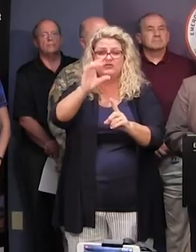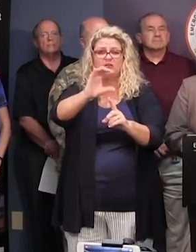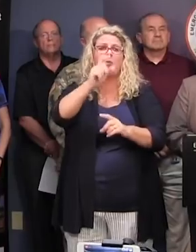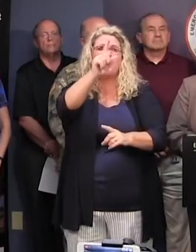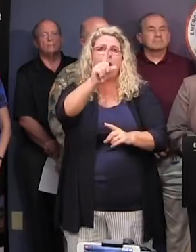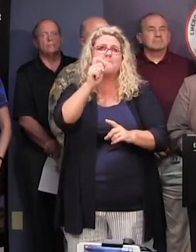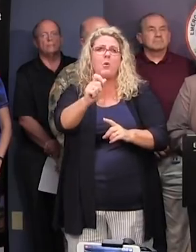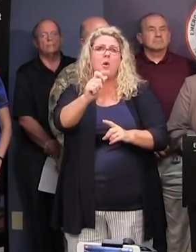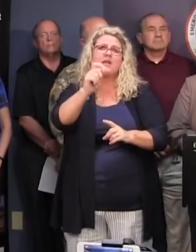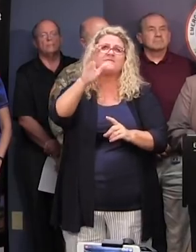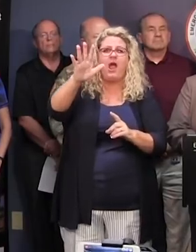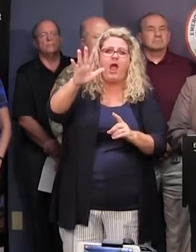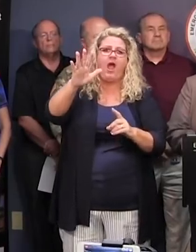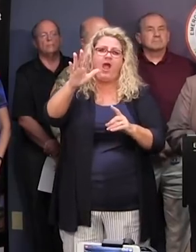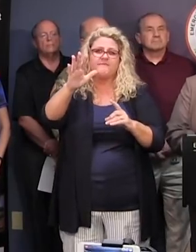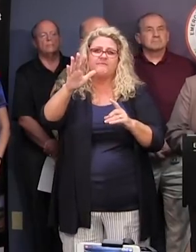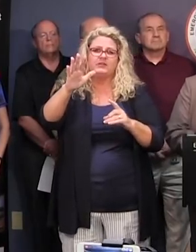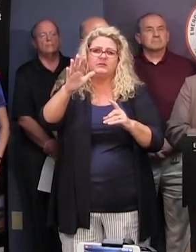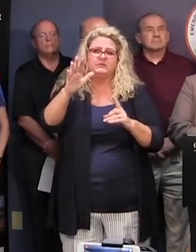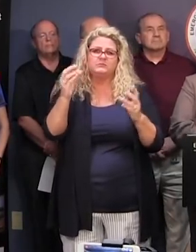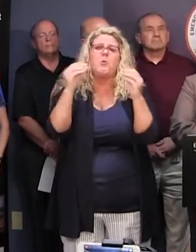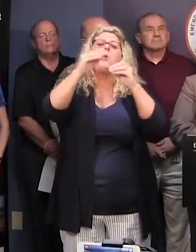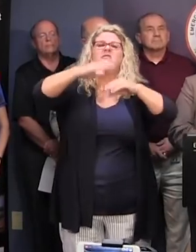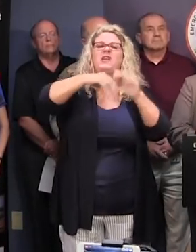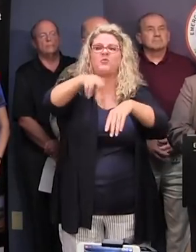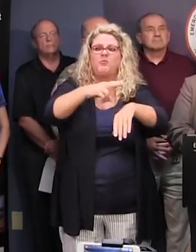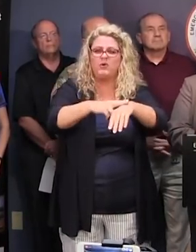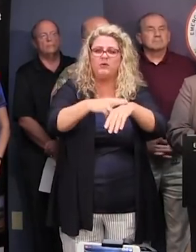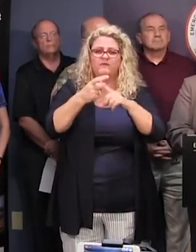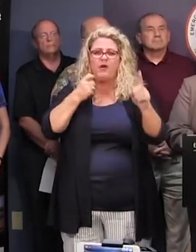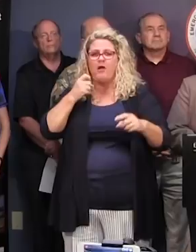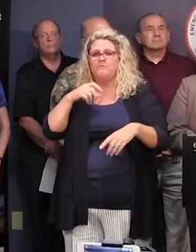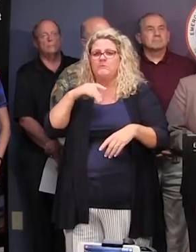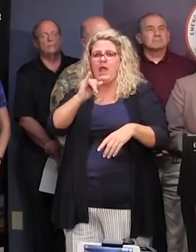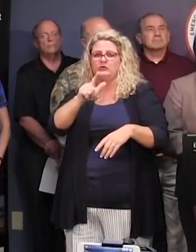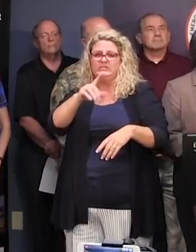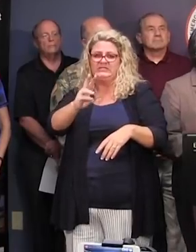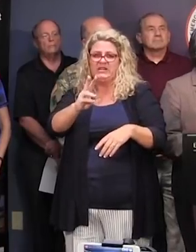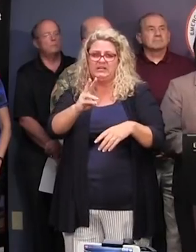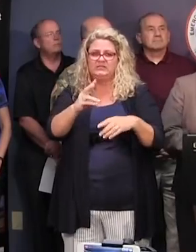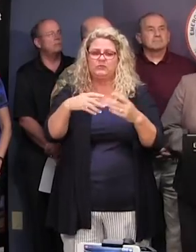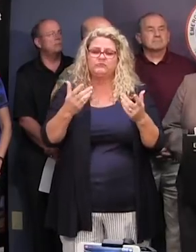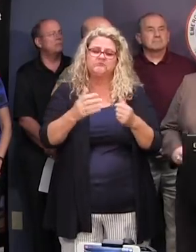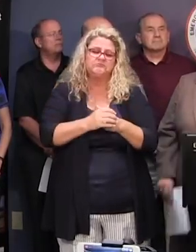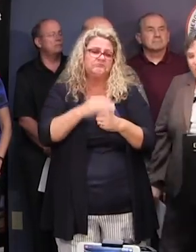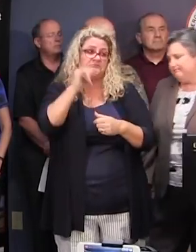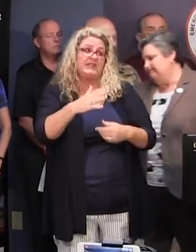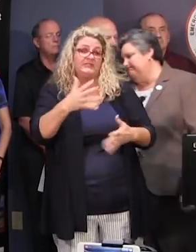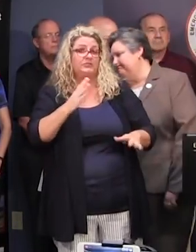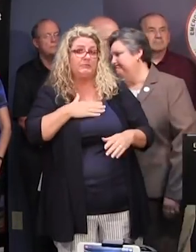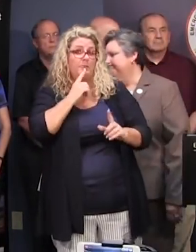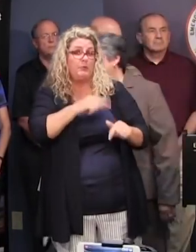about 1.5 times our normal volumes coming up out of I-26 out of the Charleston region. Governor, that concludes my